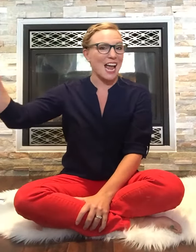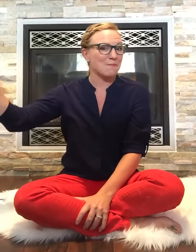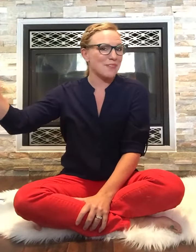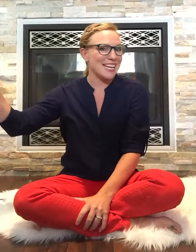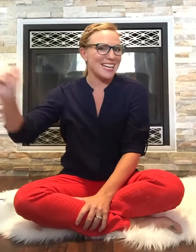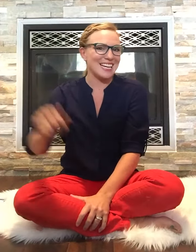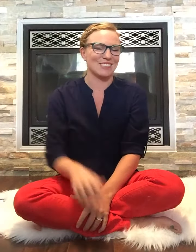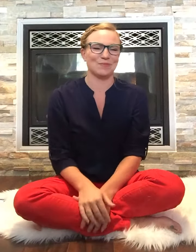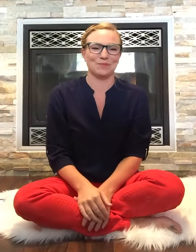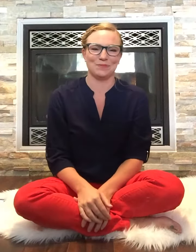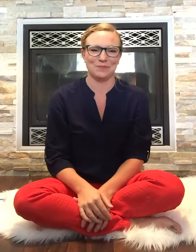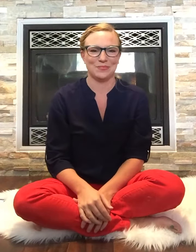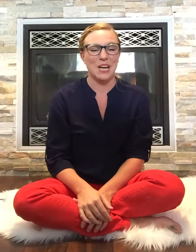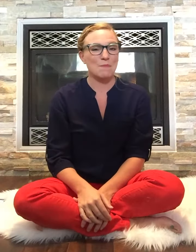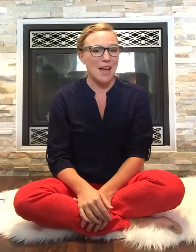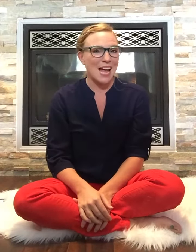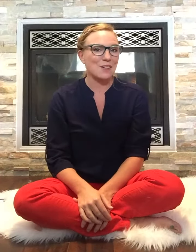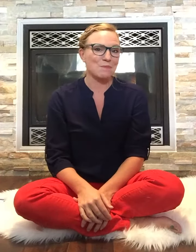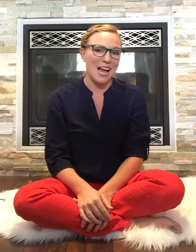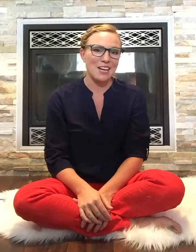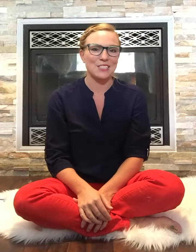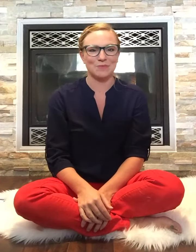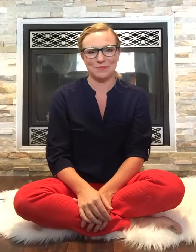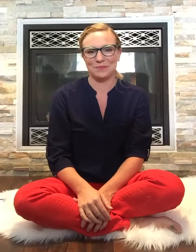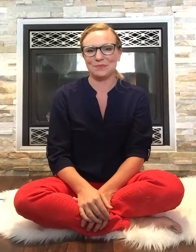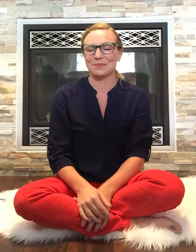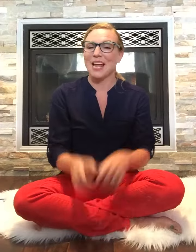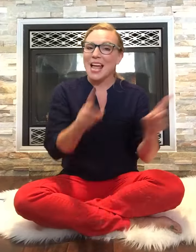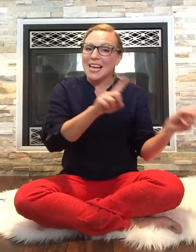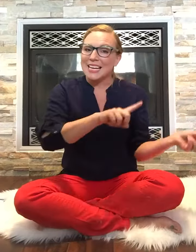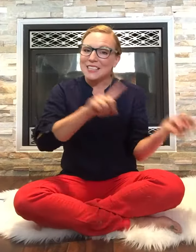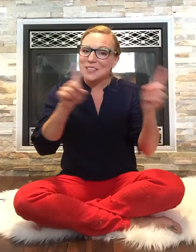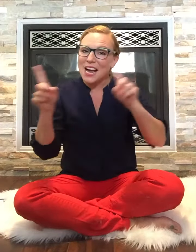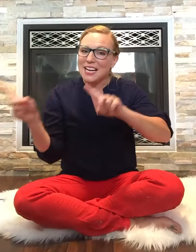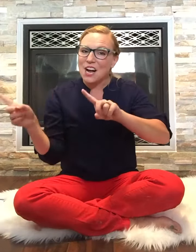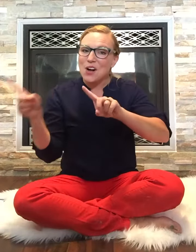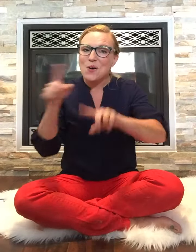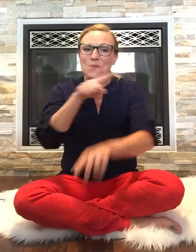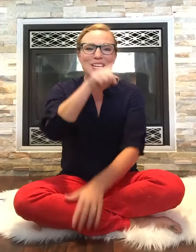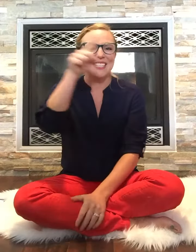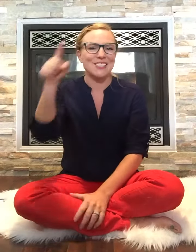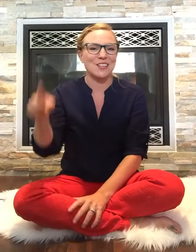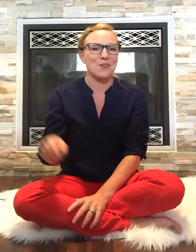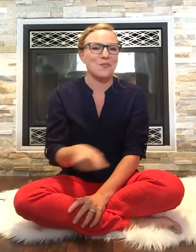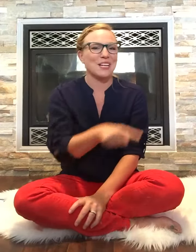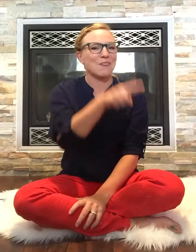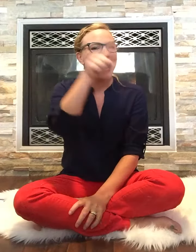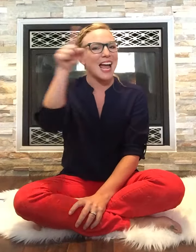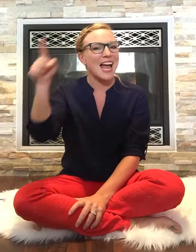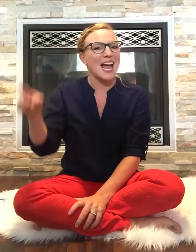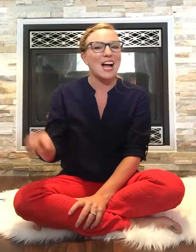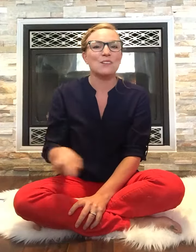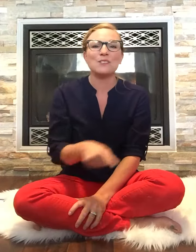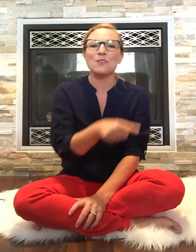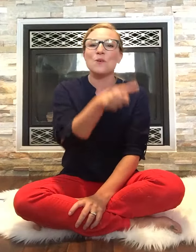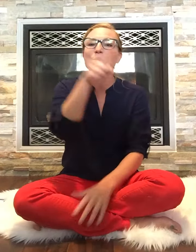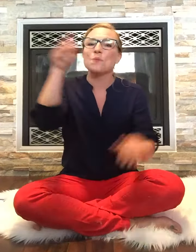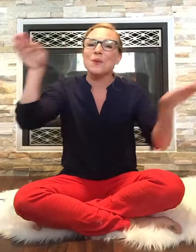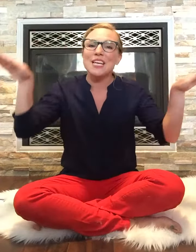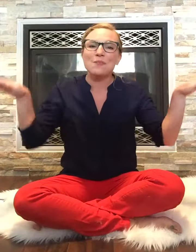and me swish swish paddle paddle splash splash here I go wheels going round or with